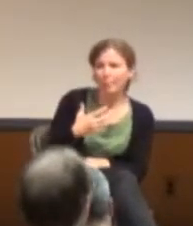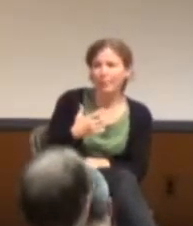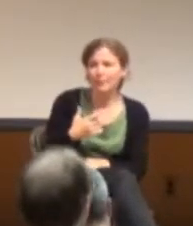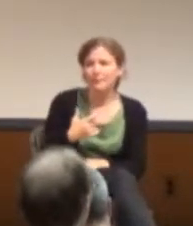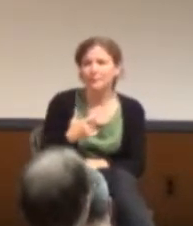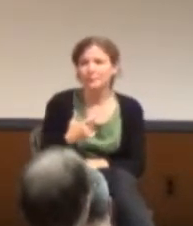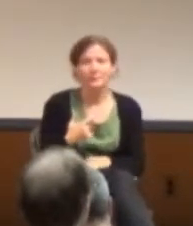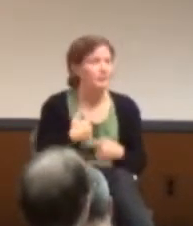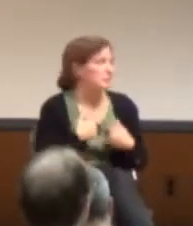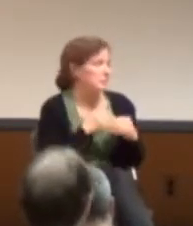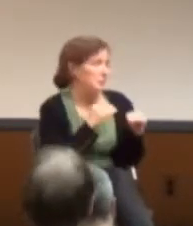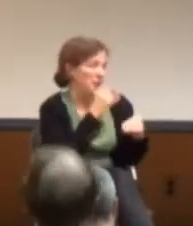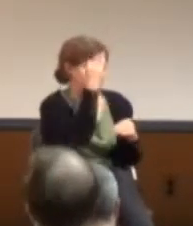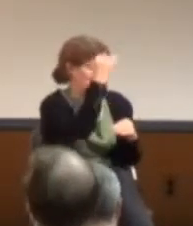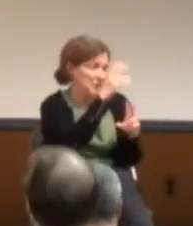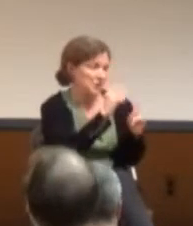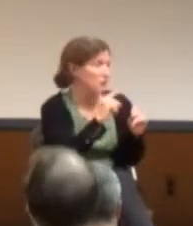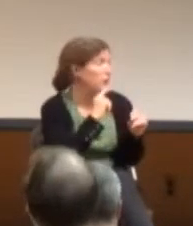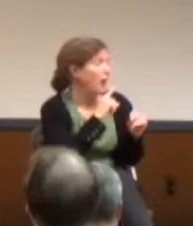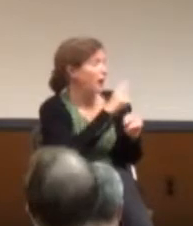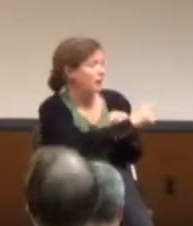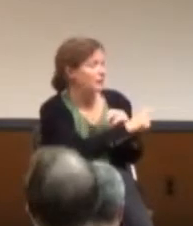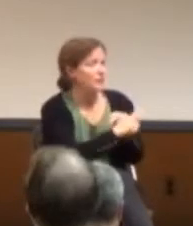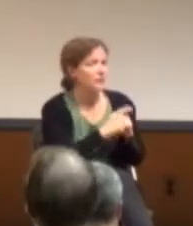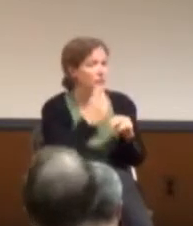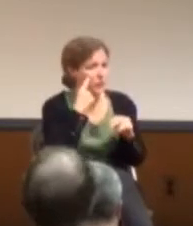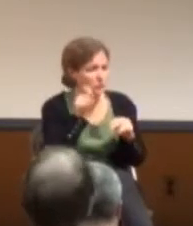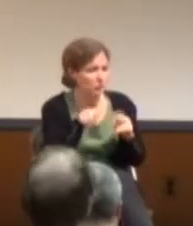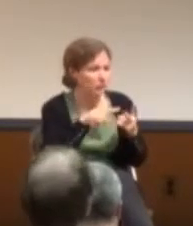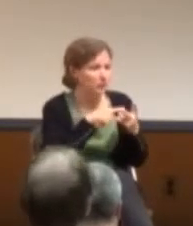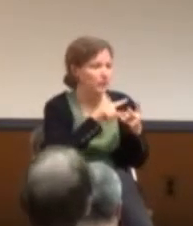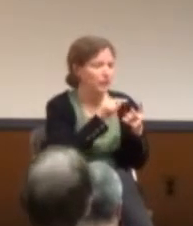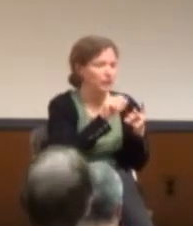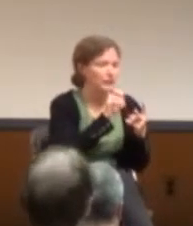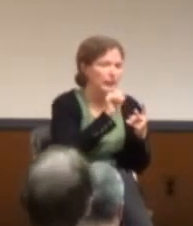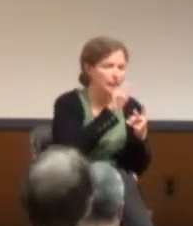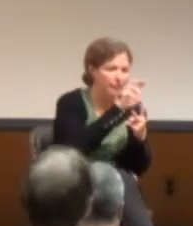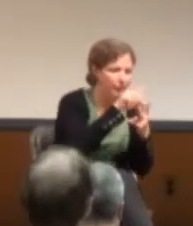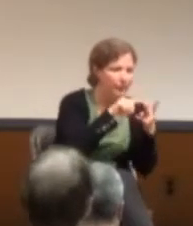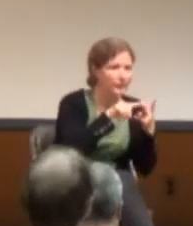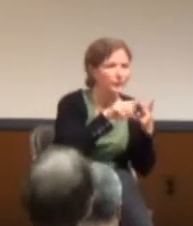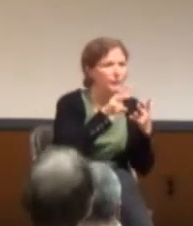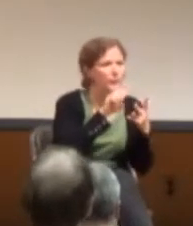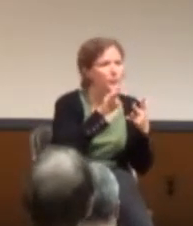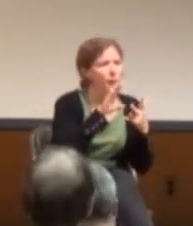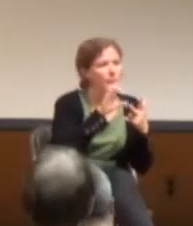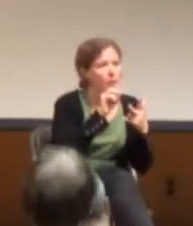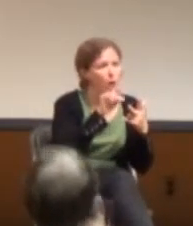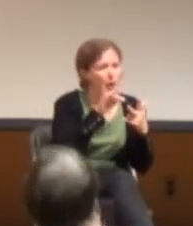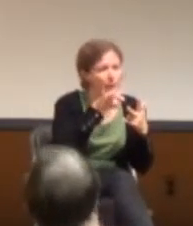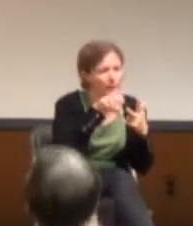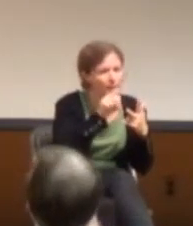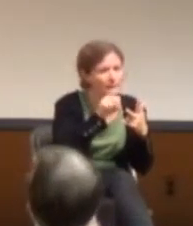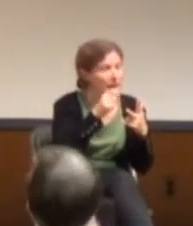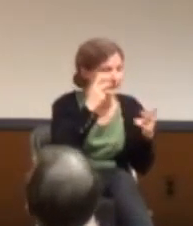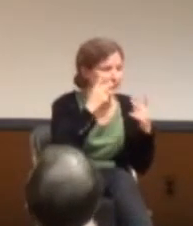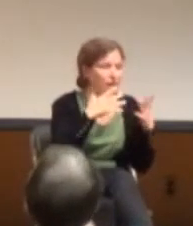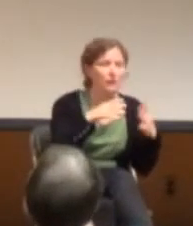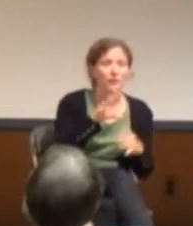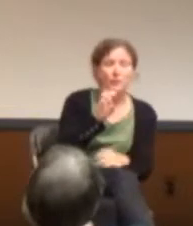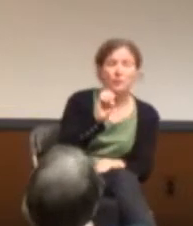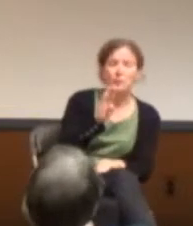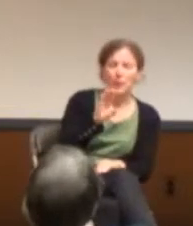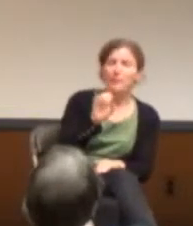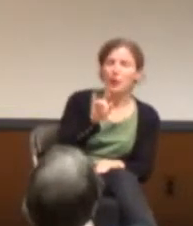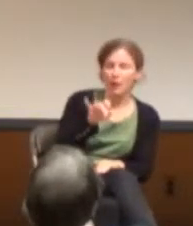Um, I didn't have anything in mind. Well, okay. You said YouTube and Tumblr, and you were talking about web comics earlier, and I know I've seen a lot of web comics. Yeah. Web comics. Well, something